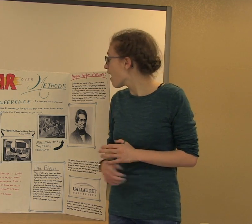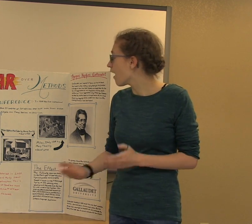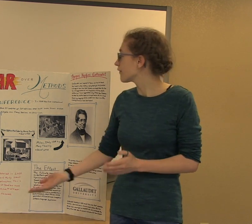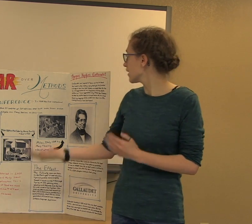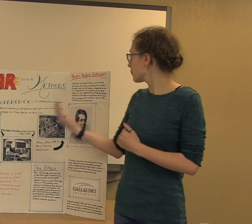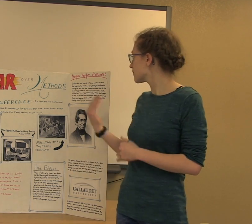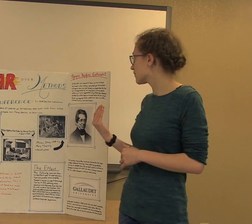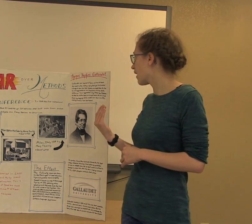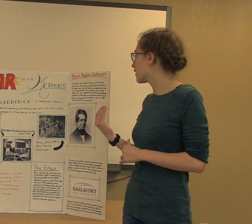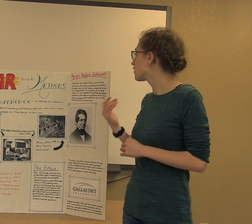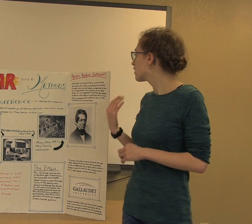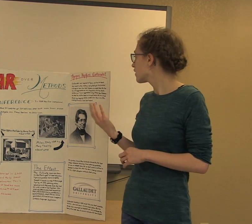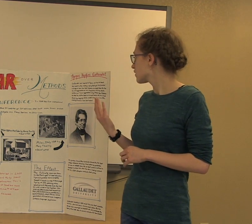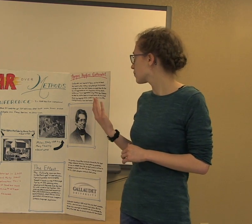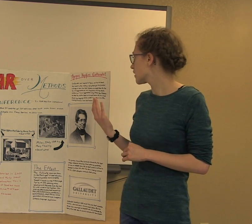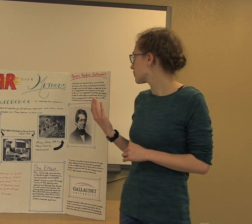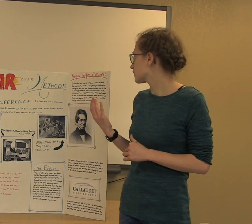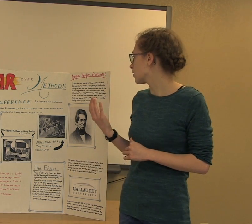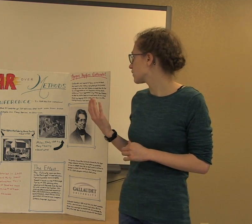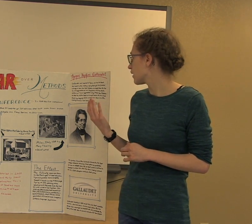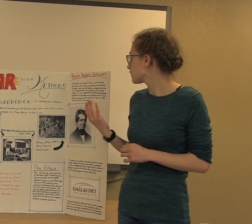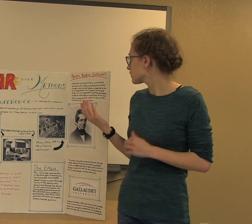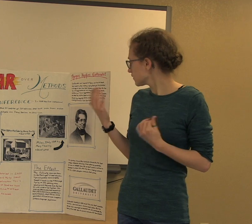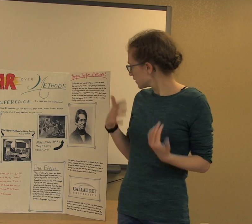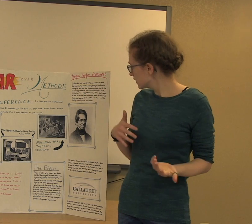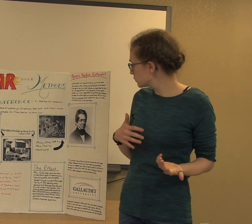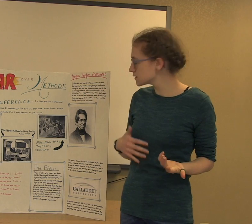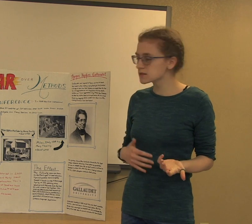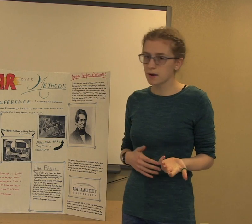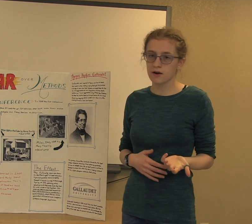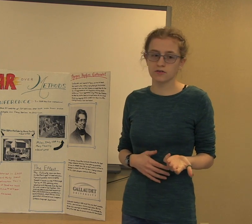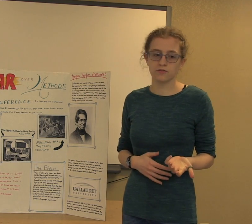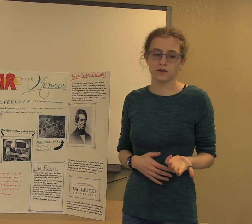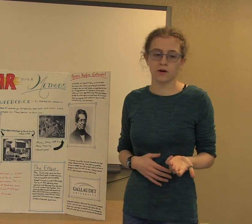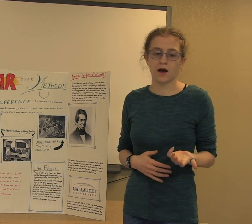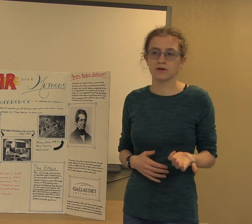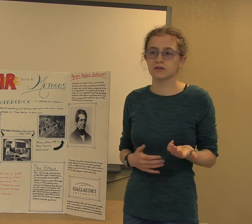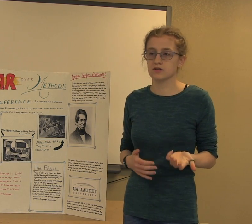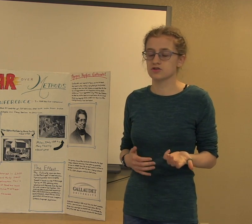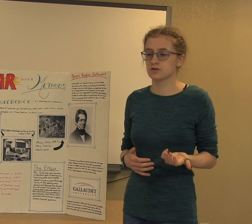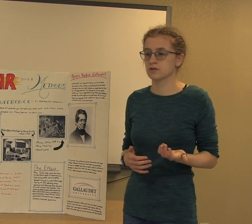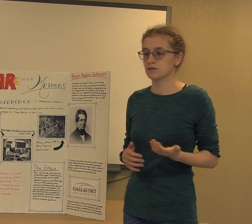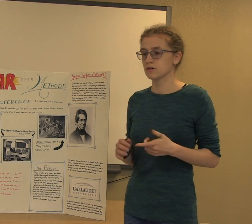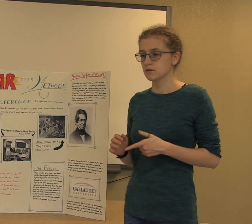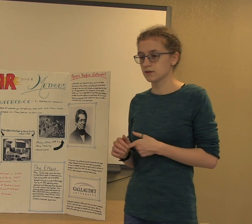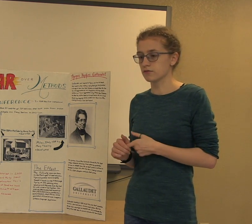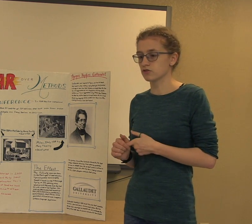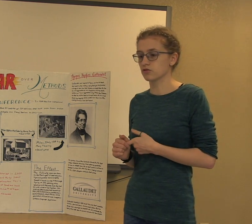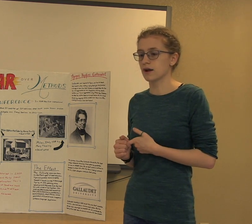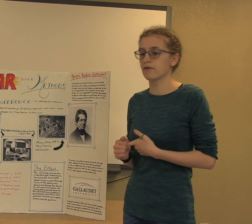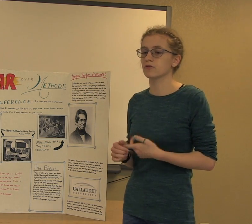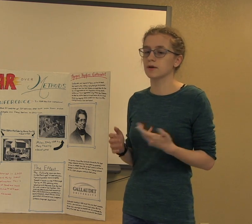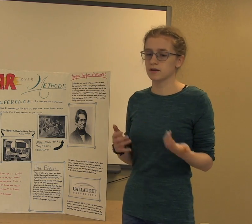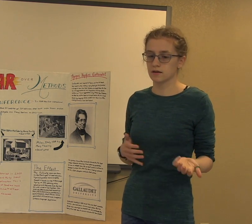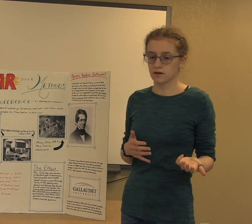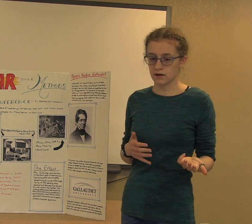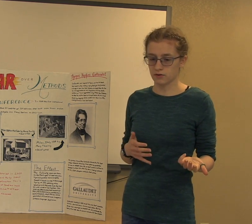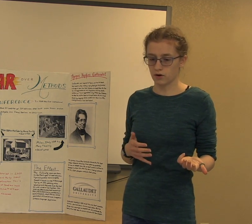On the opposite side, Thomas Hopkins' guide. He was inspired to figure out how to teach deaf children after meeting a young deaf girl.